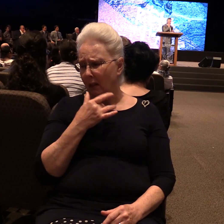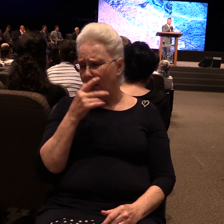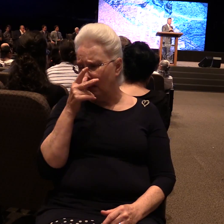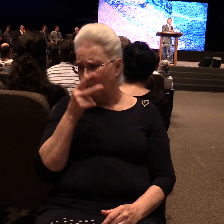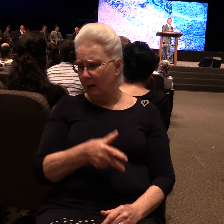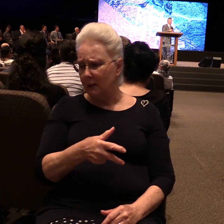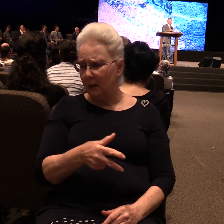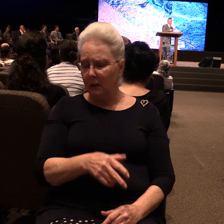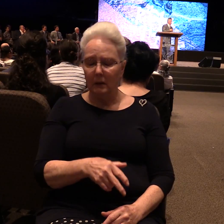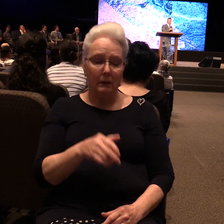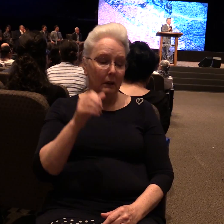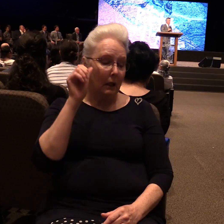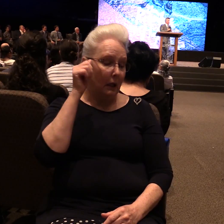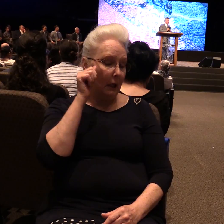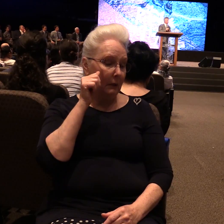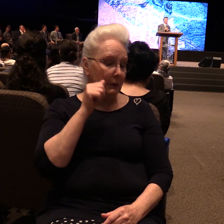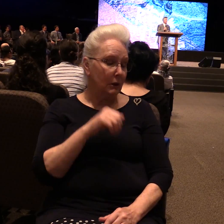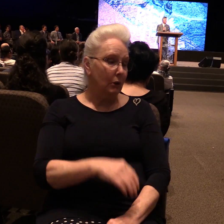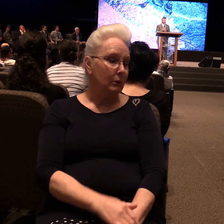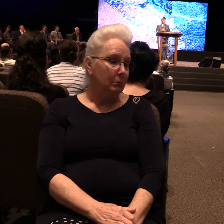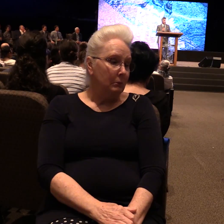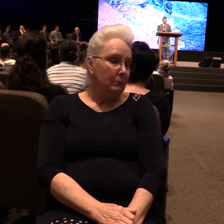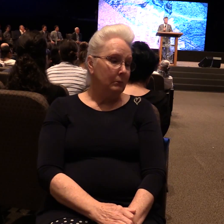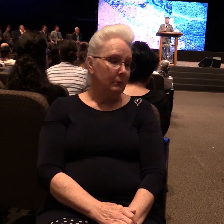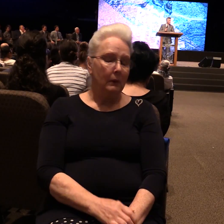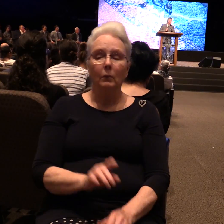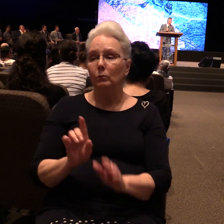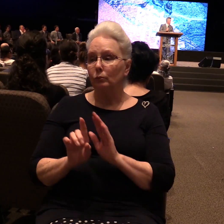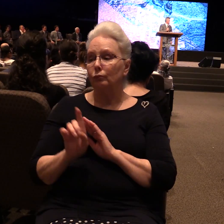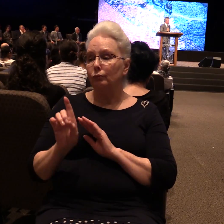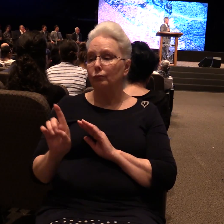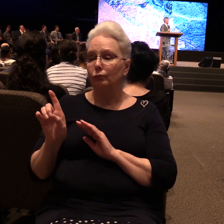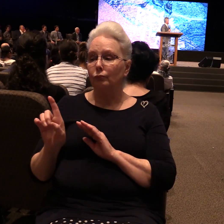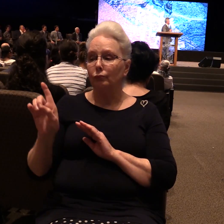He grumbles silently to himself as he heads out to fight mosquitoes.